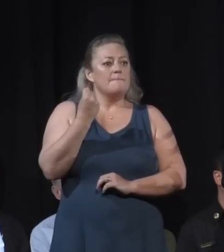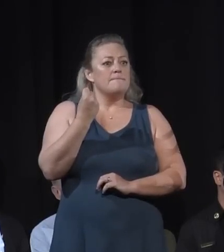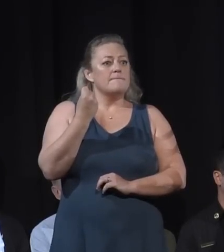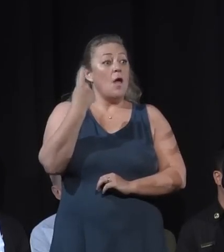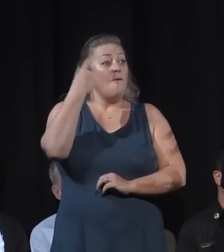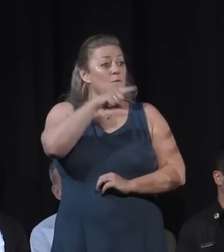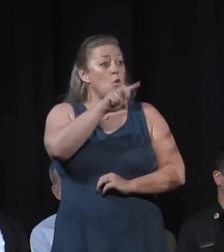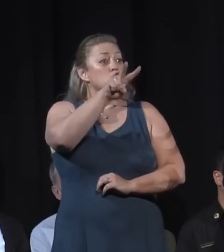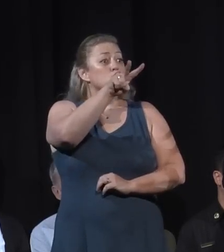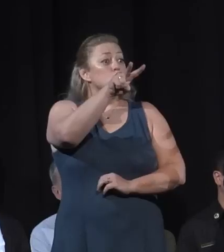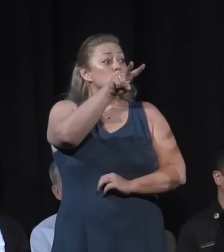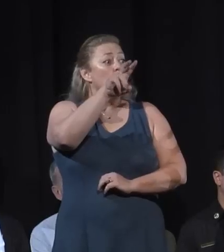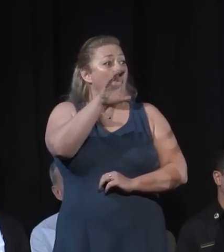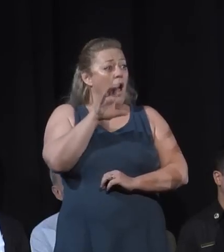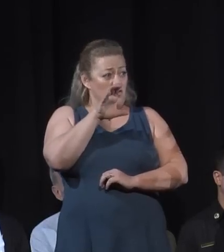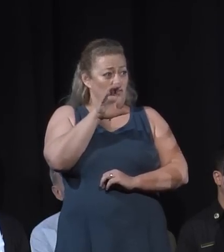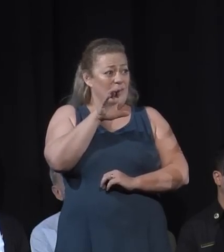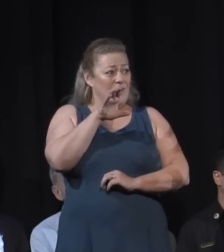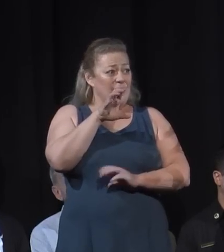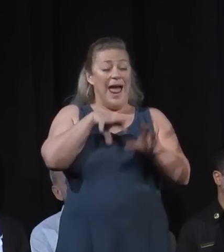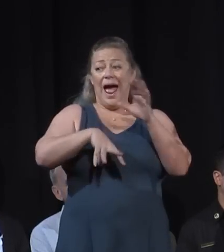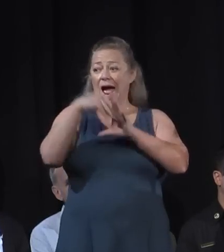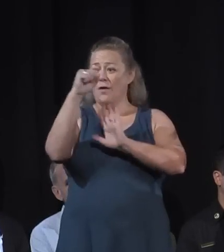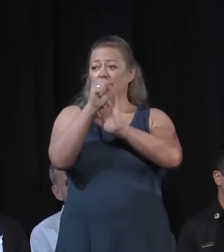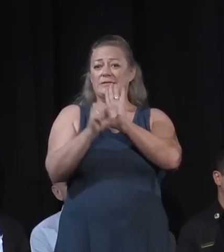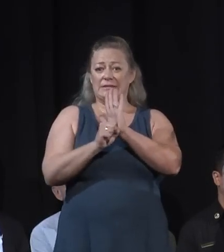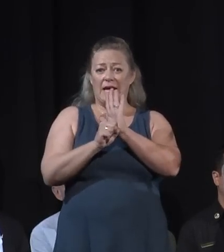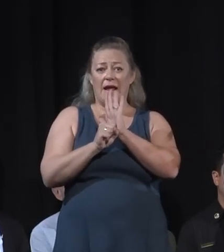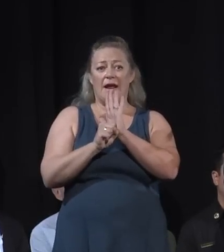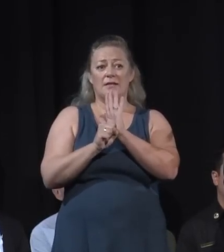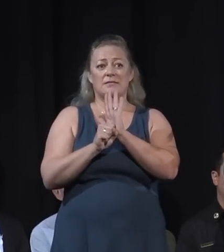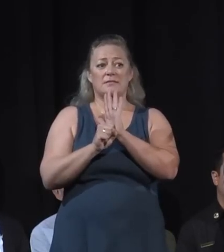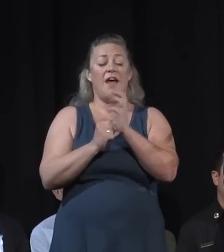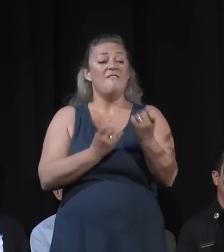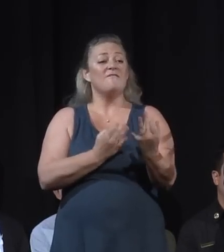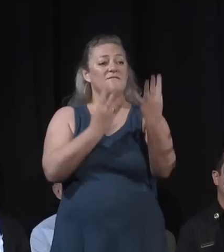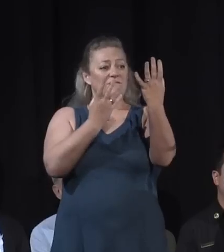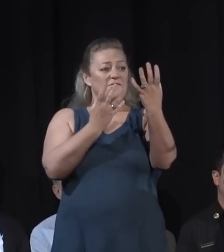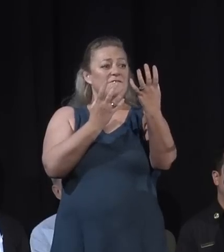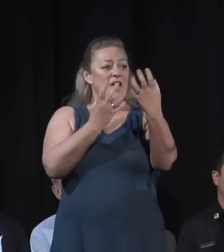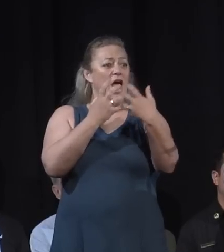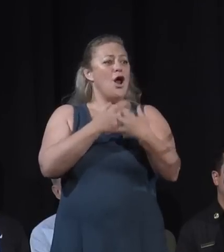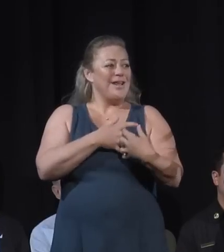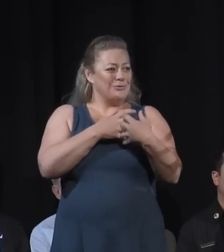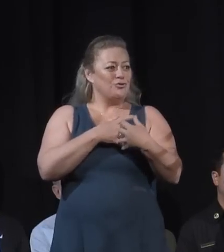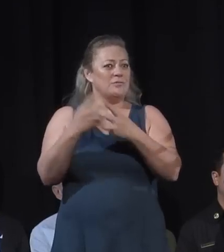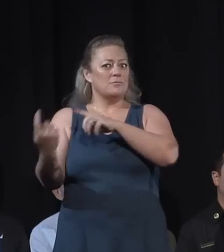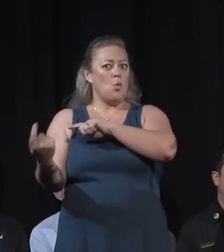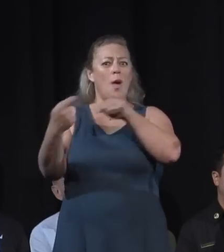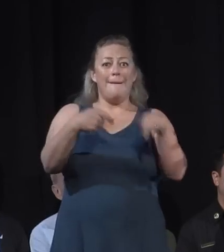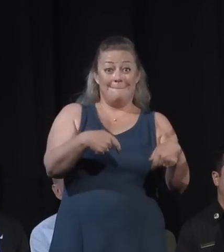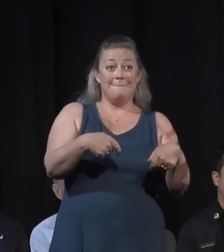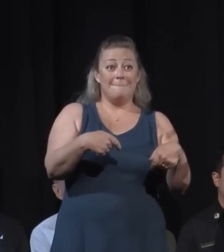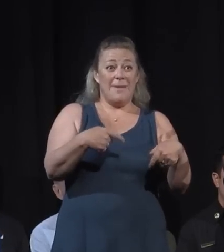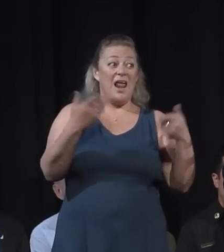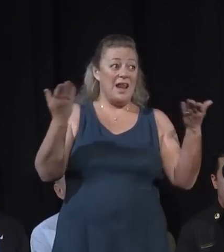200 out-of-state fire engines to come into California. And this is what you got. It's pretty darn incredible.